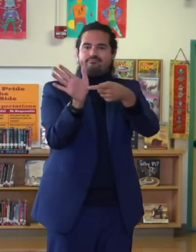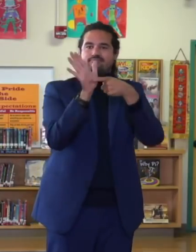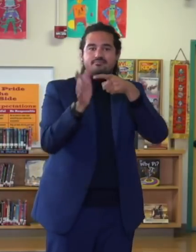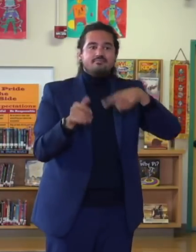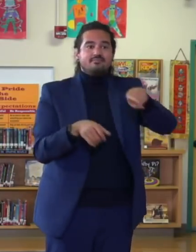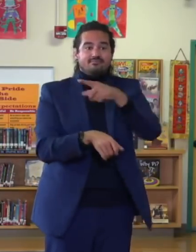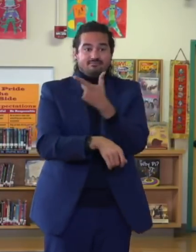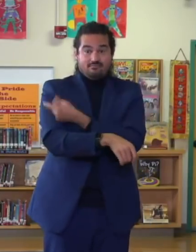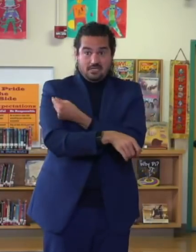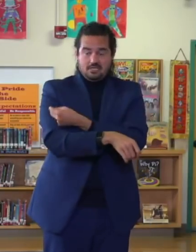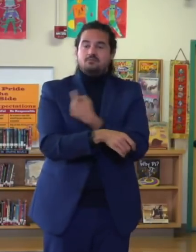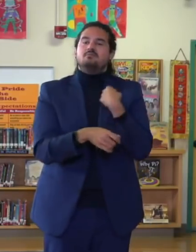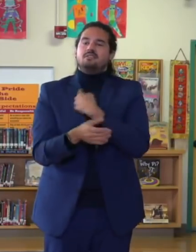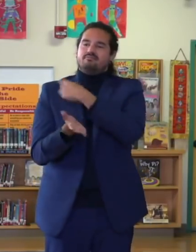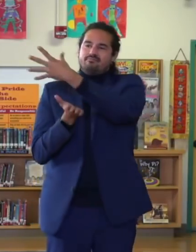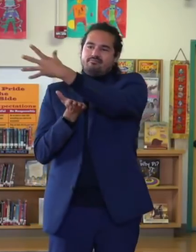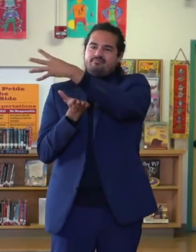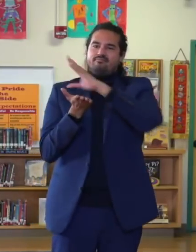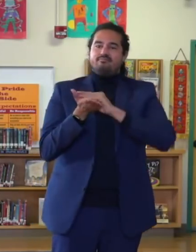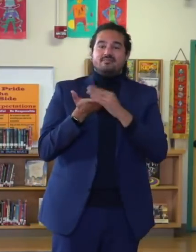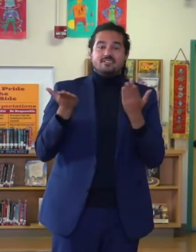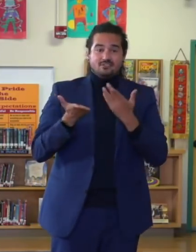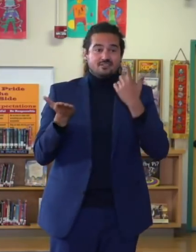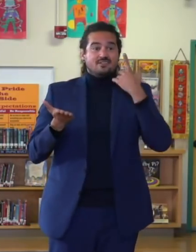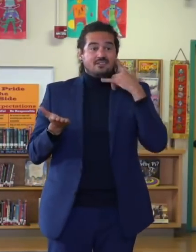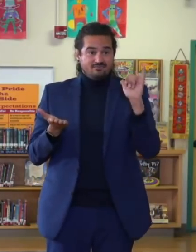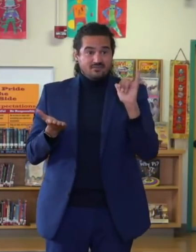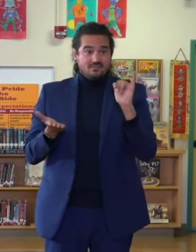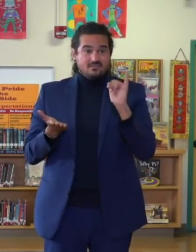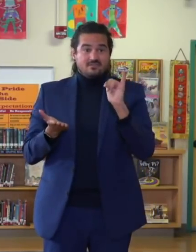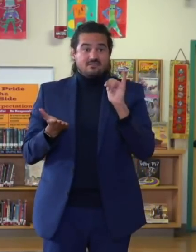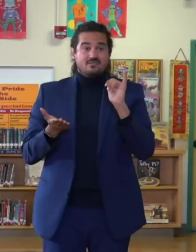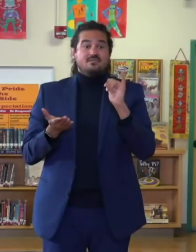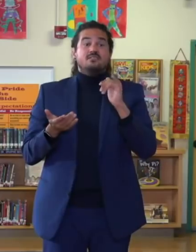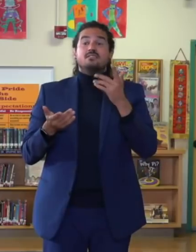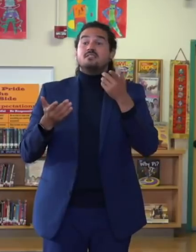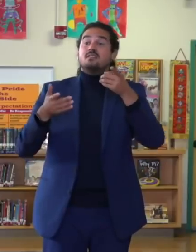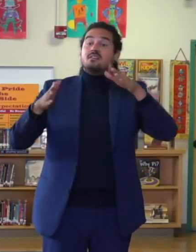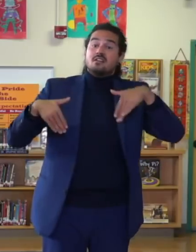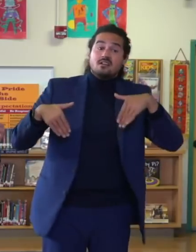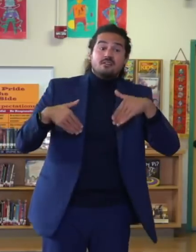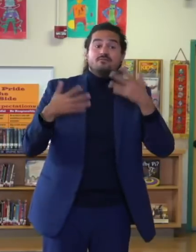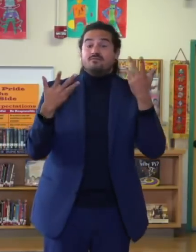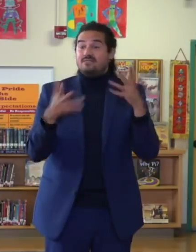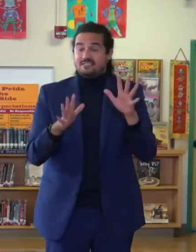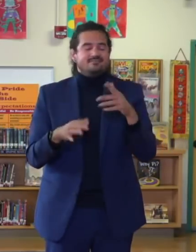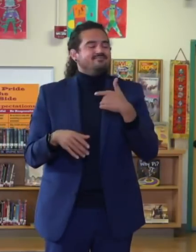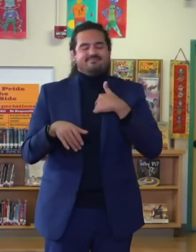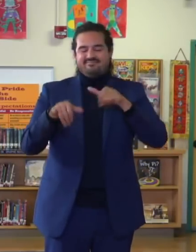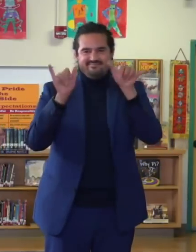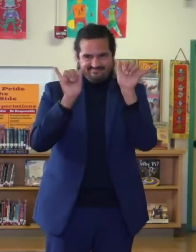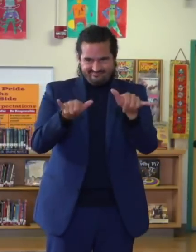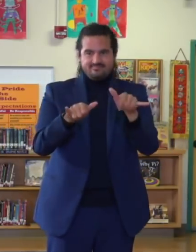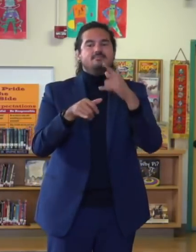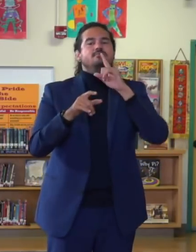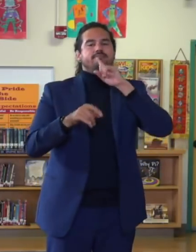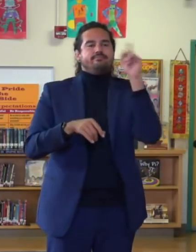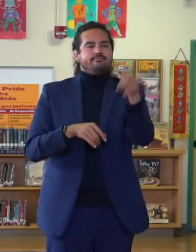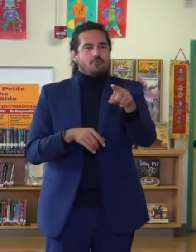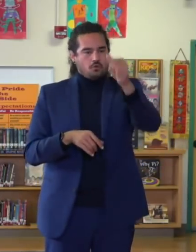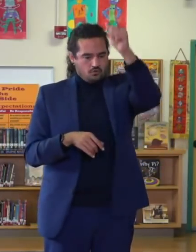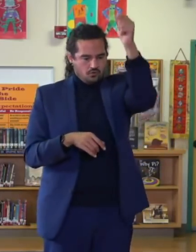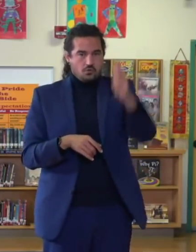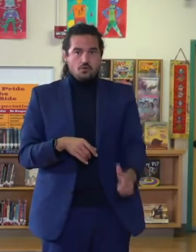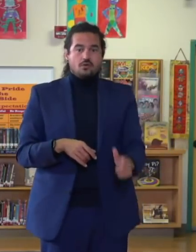that directive, we will be requiring staff K through 12 to be